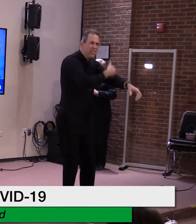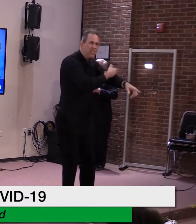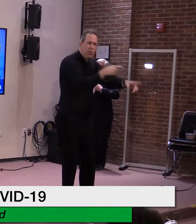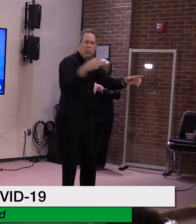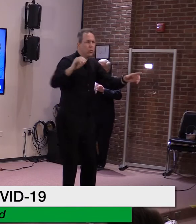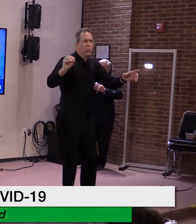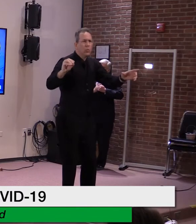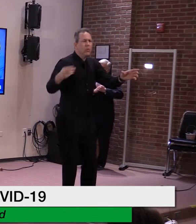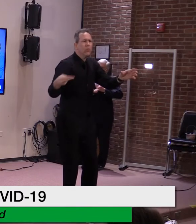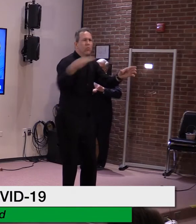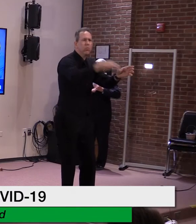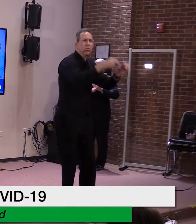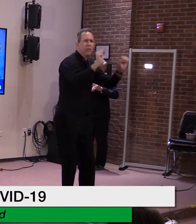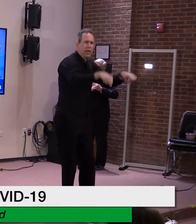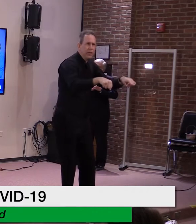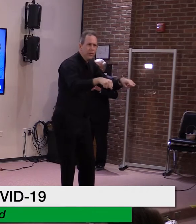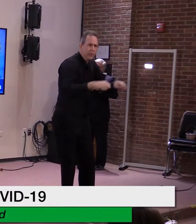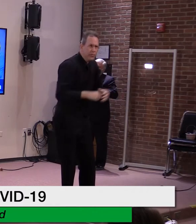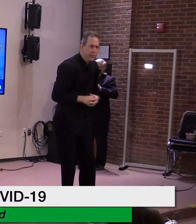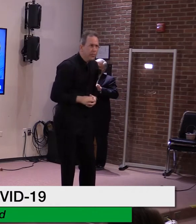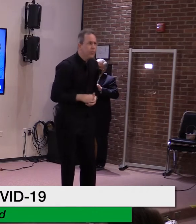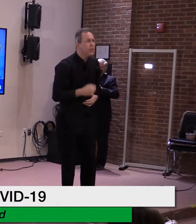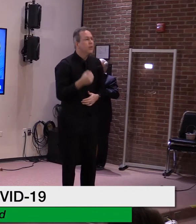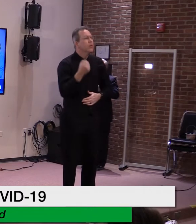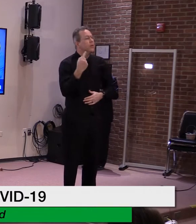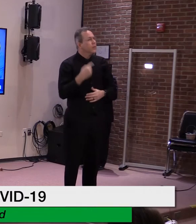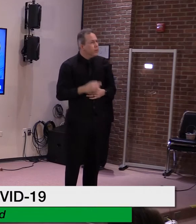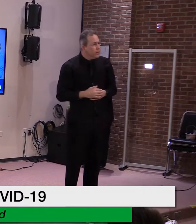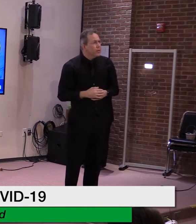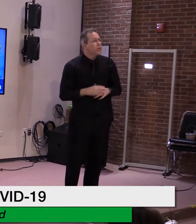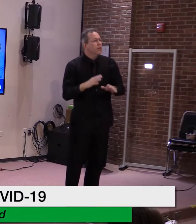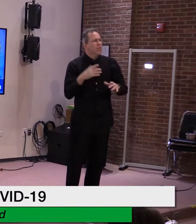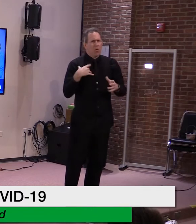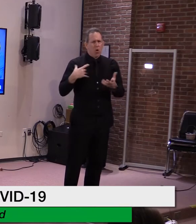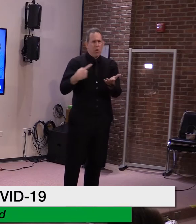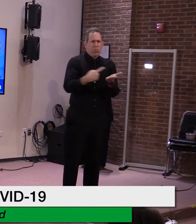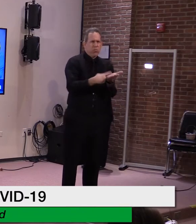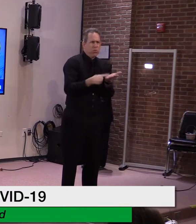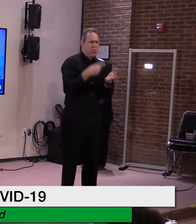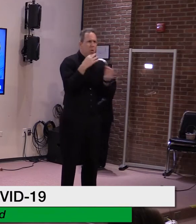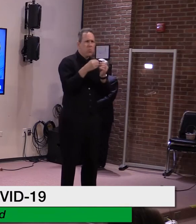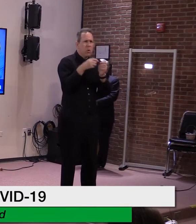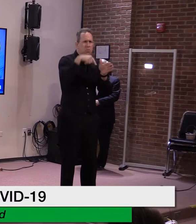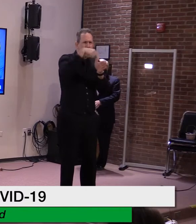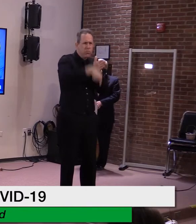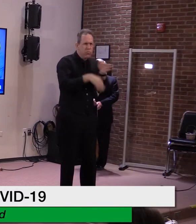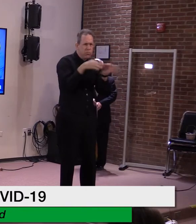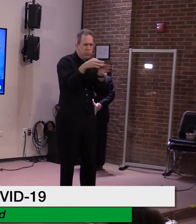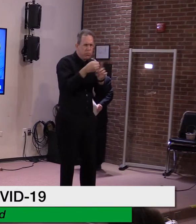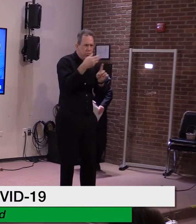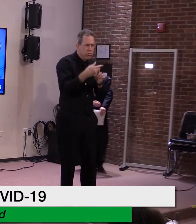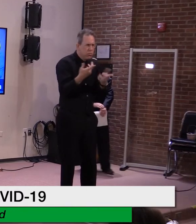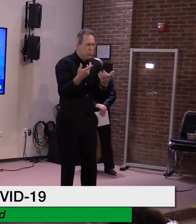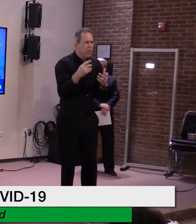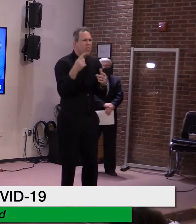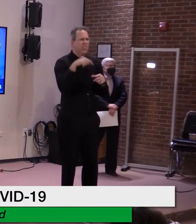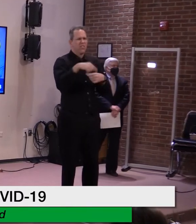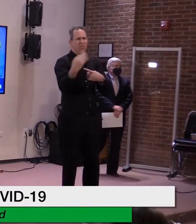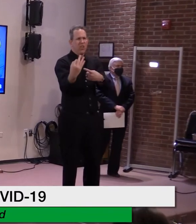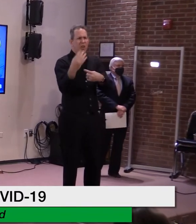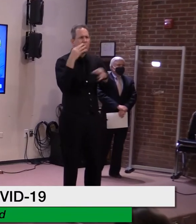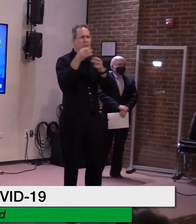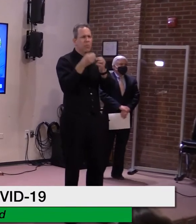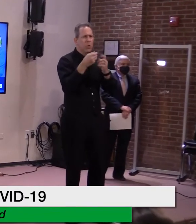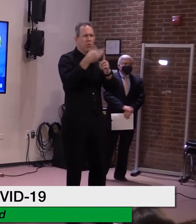who haven't yet been vaccinated, but we'll talk about that in more detail on Friday. Over the last 12